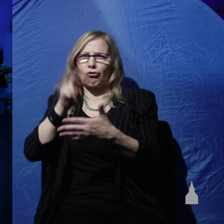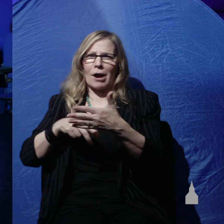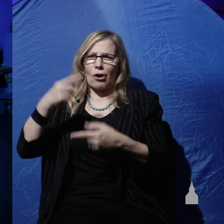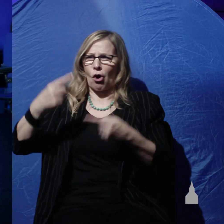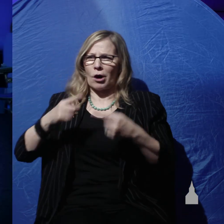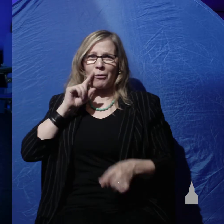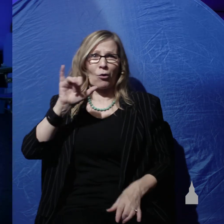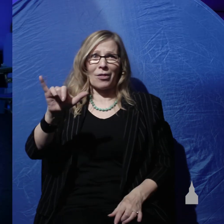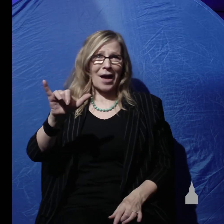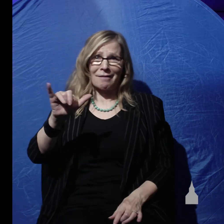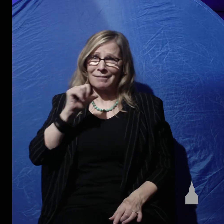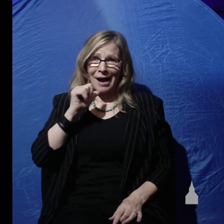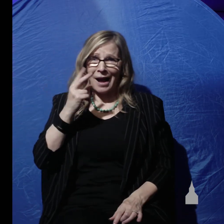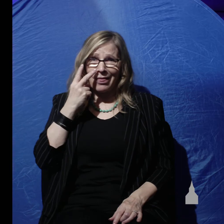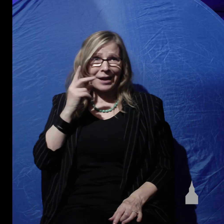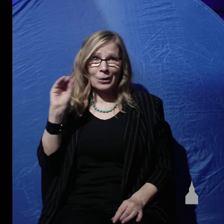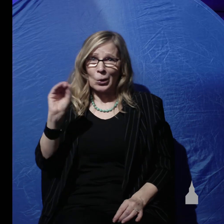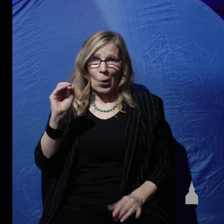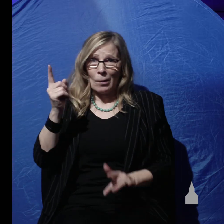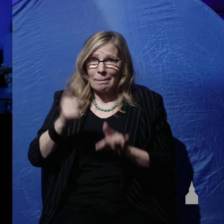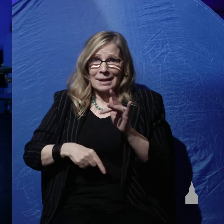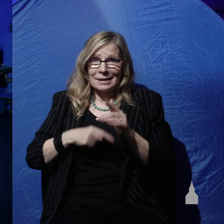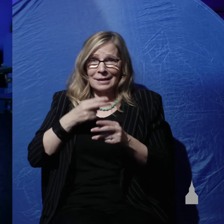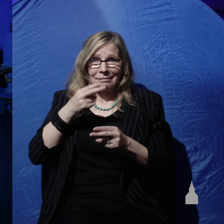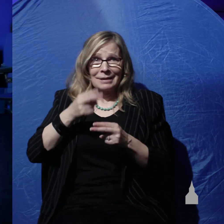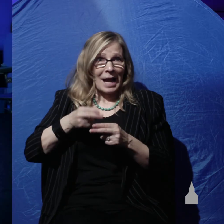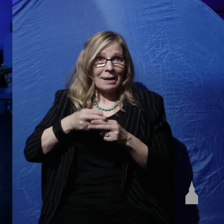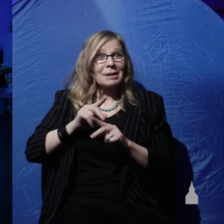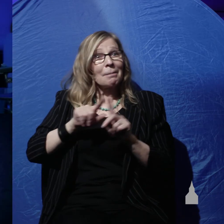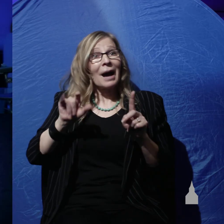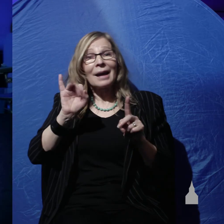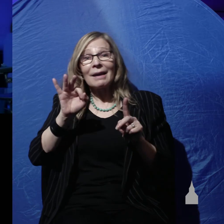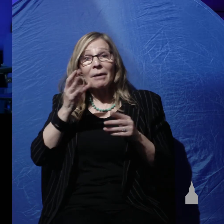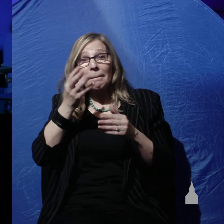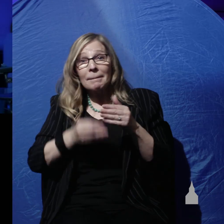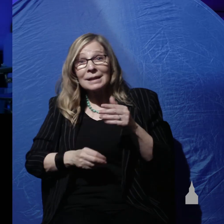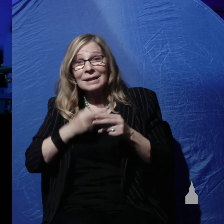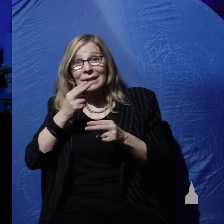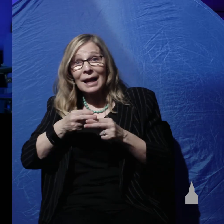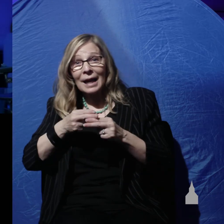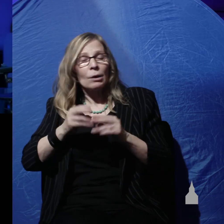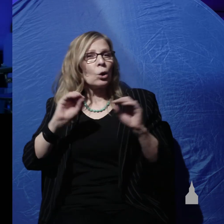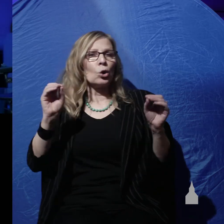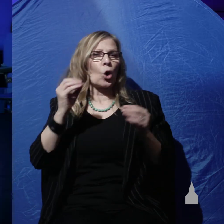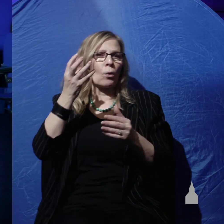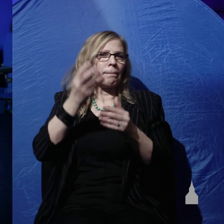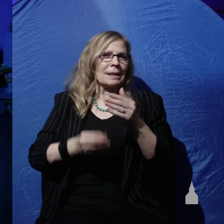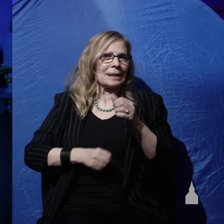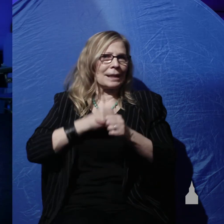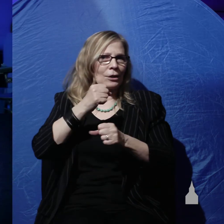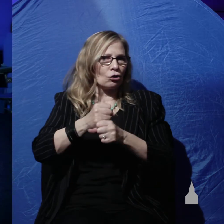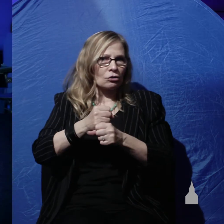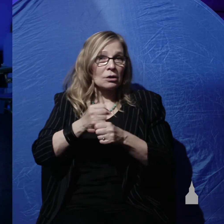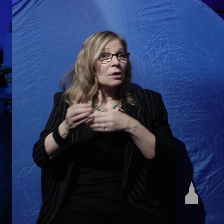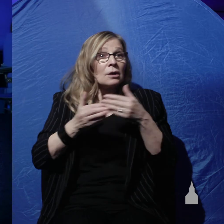I don't think there are any missing names but even if they're missing names there are no missing years because it doesn't matter whether Seth